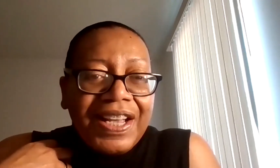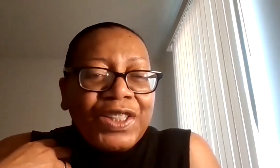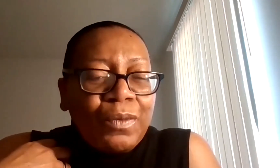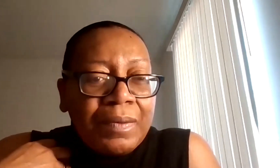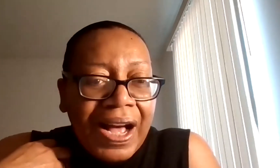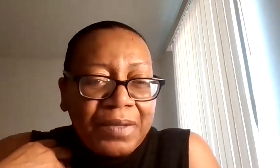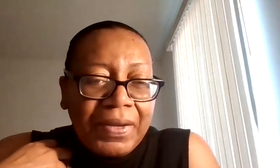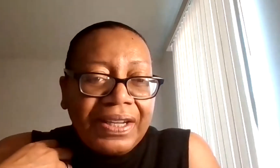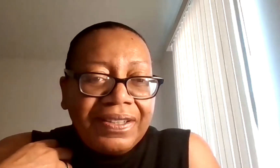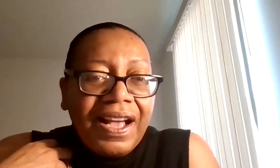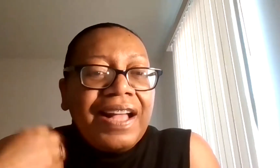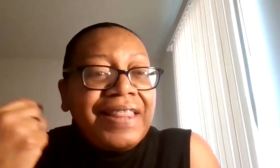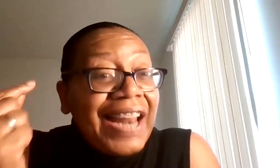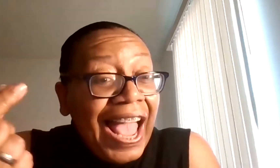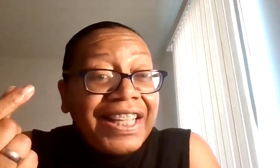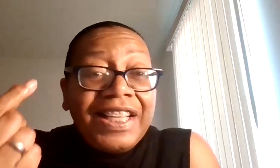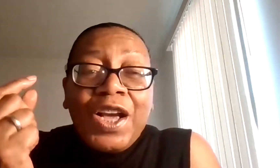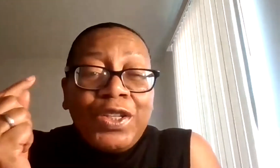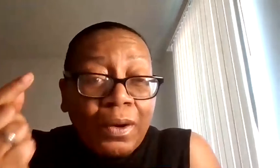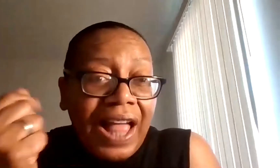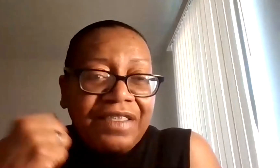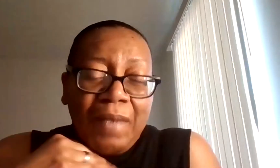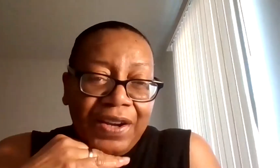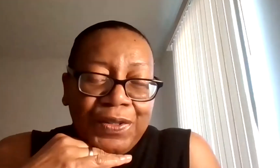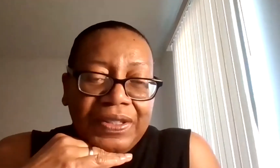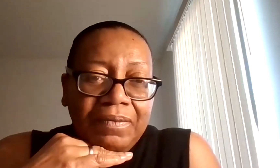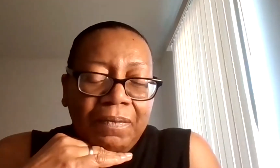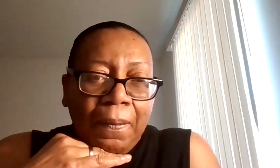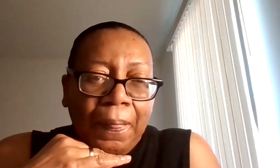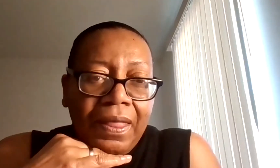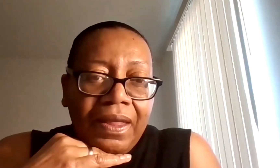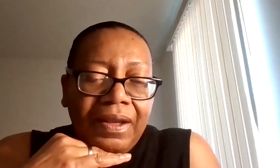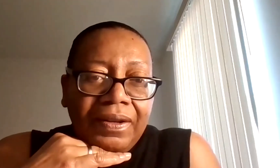someone to remind me that, Hattie, your life matters.